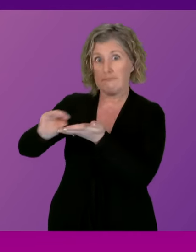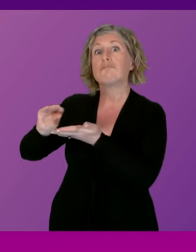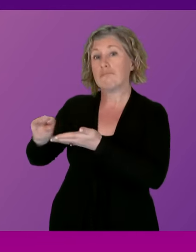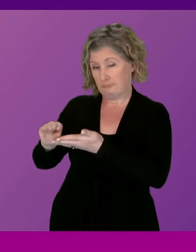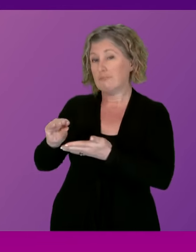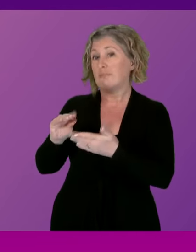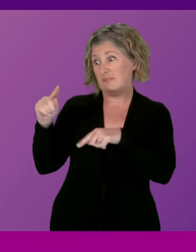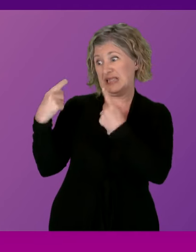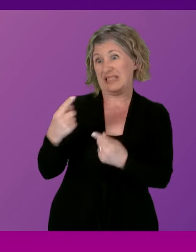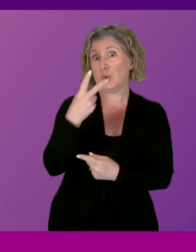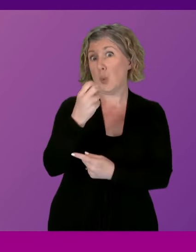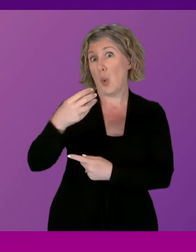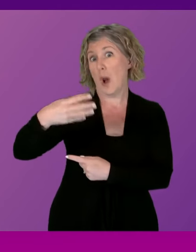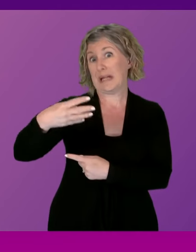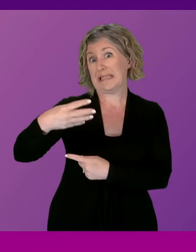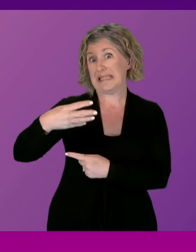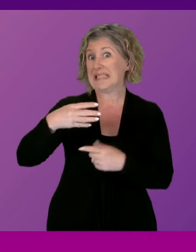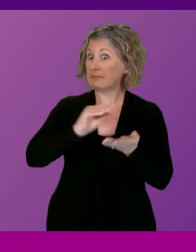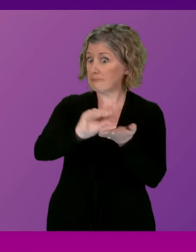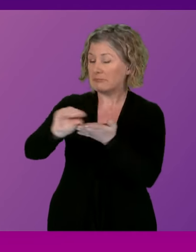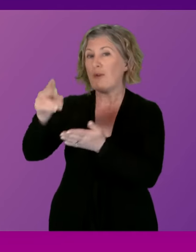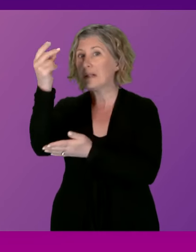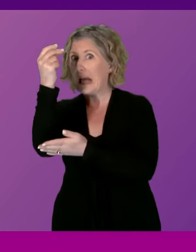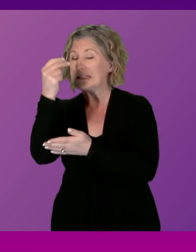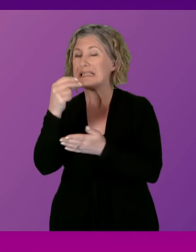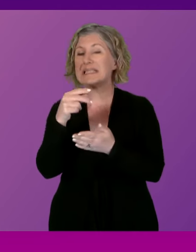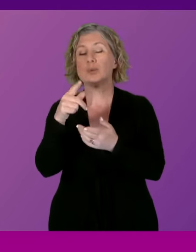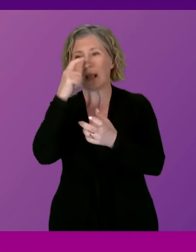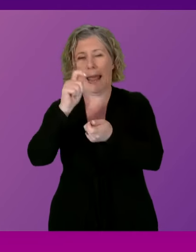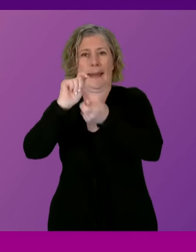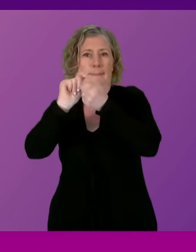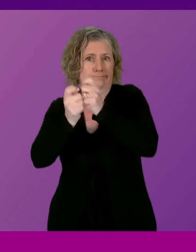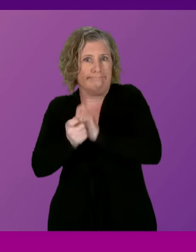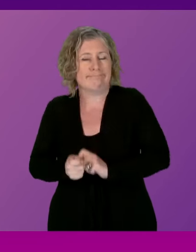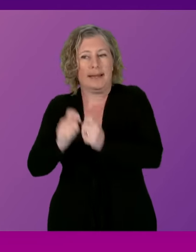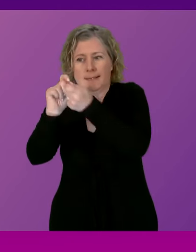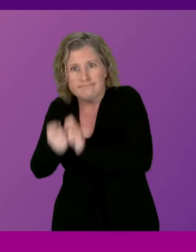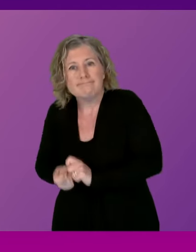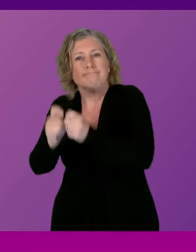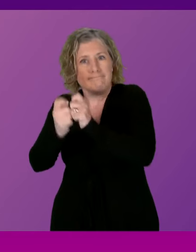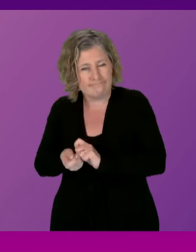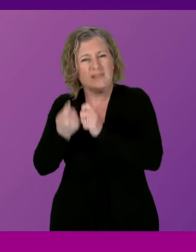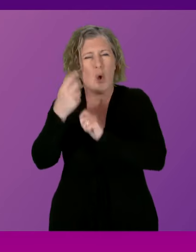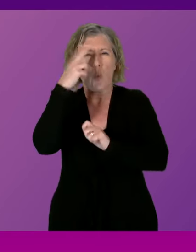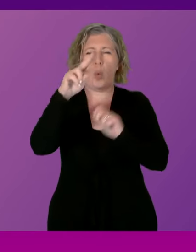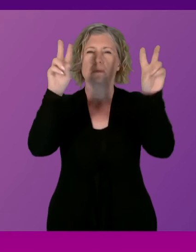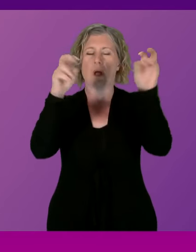2019. And since it opened, over 300 taxis have taken up the funding for retrofitting. So there is a fund available,